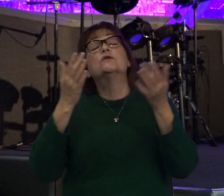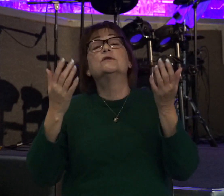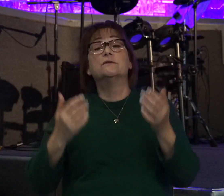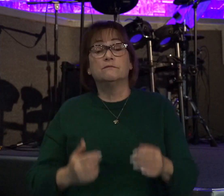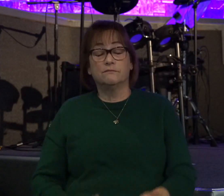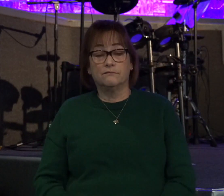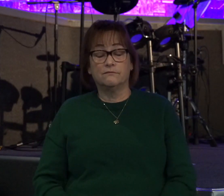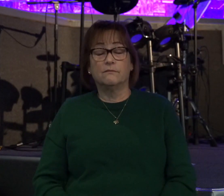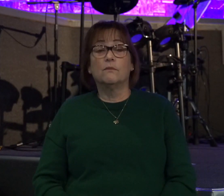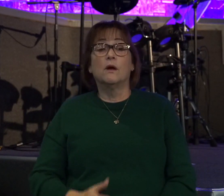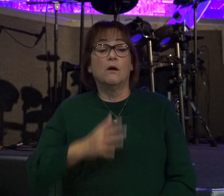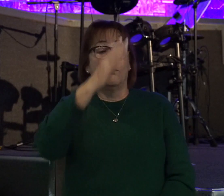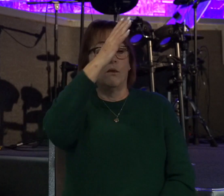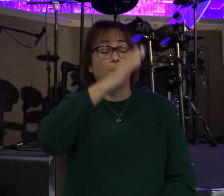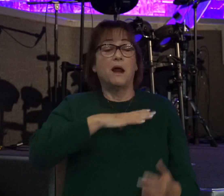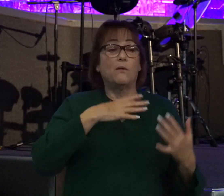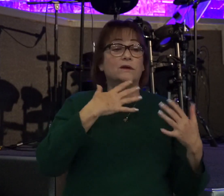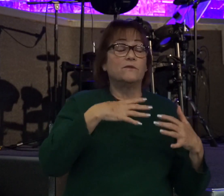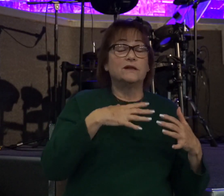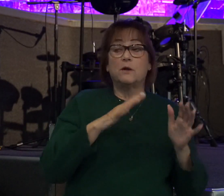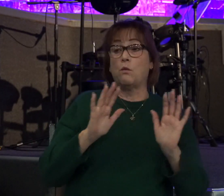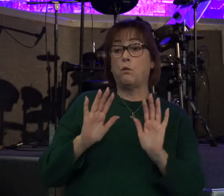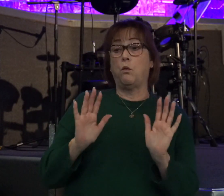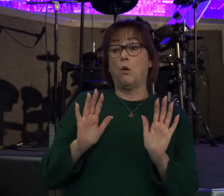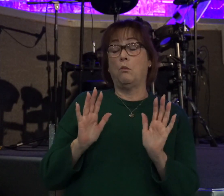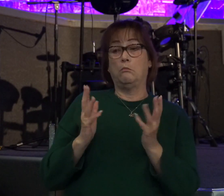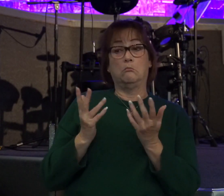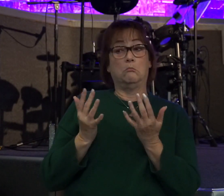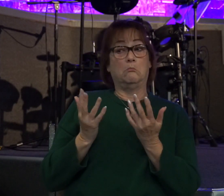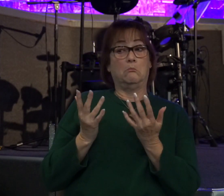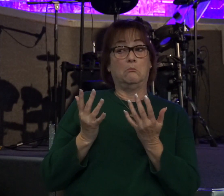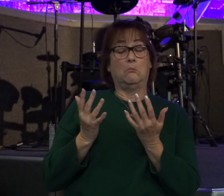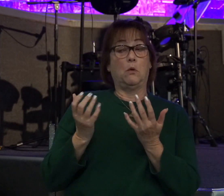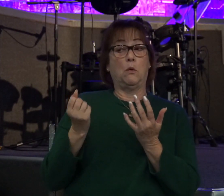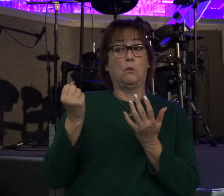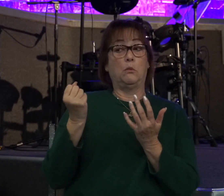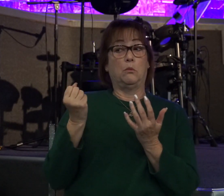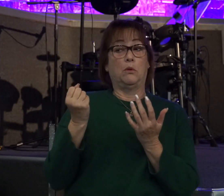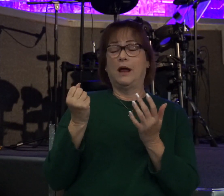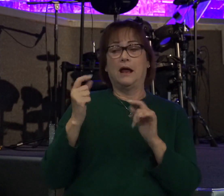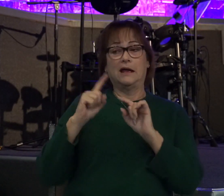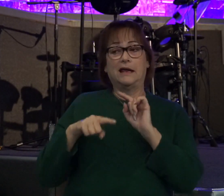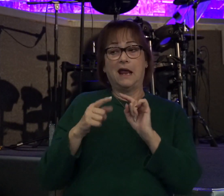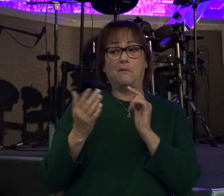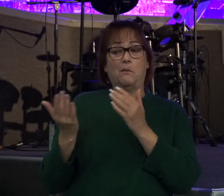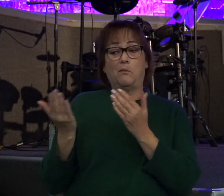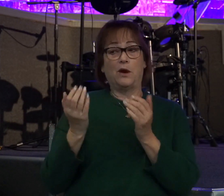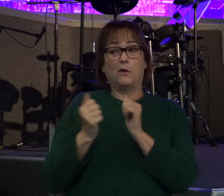One man was afraid and said, Whoa, whoa, whoa, whoa, whoa. Hold up. Can't bring the Lord with me like that.